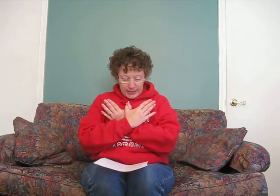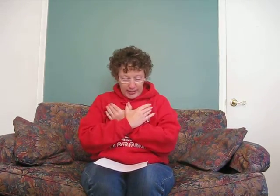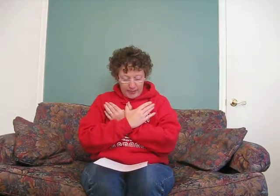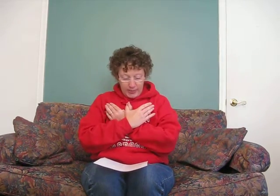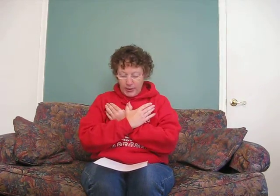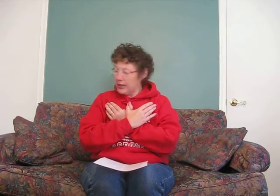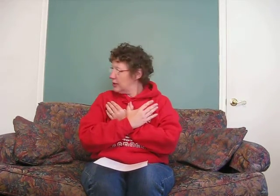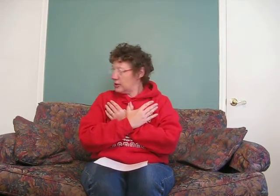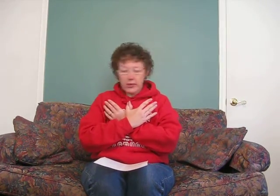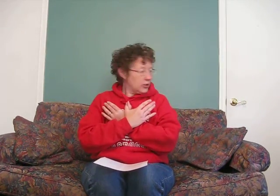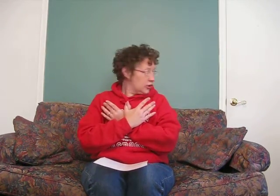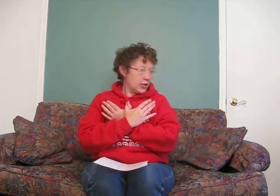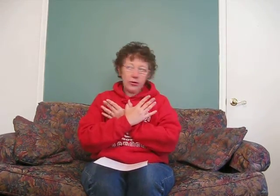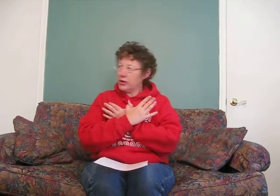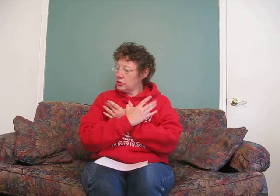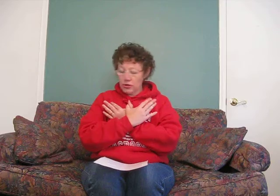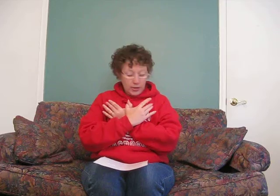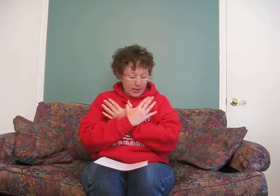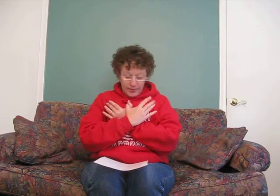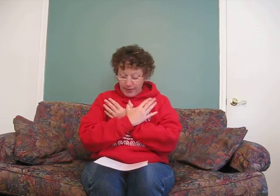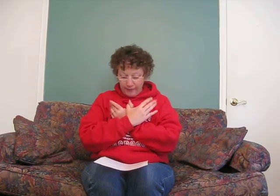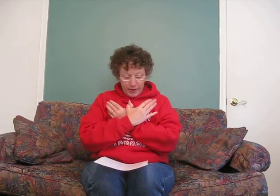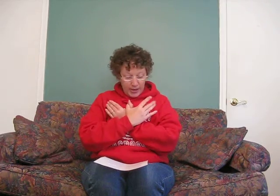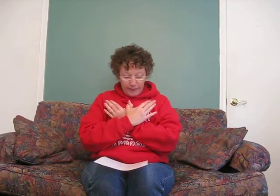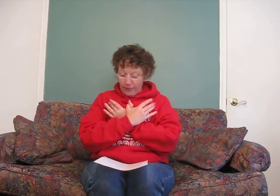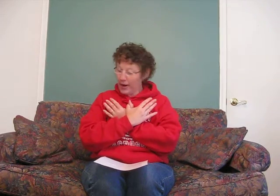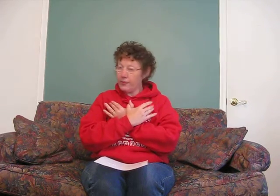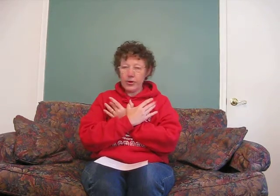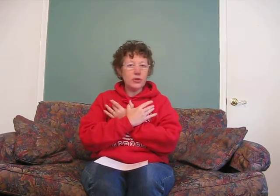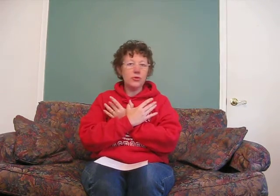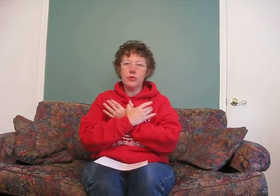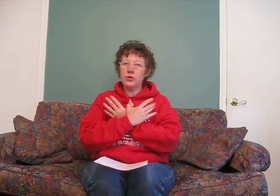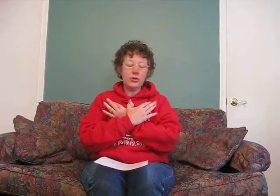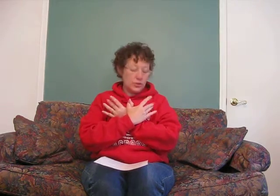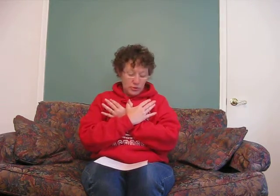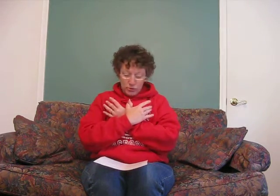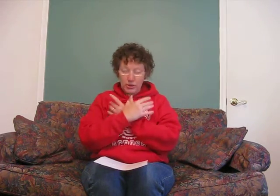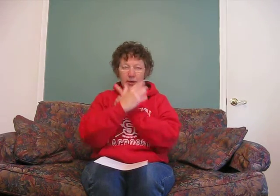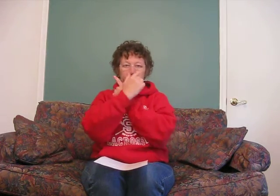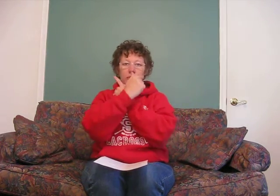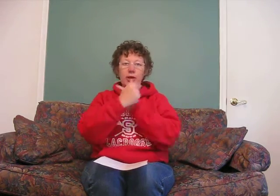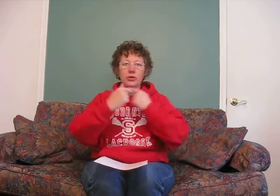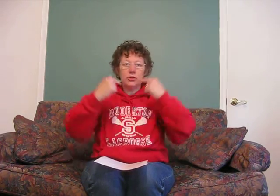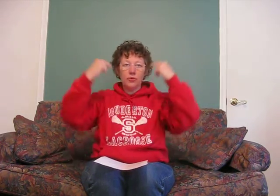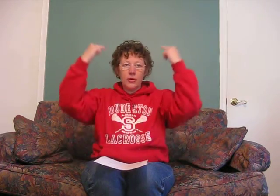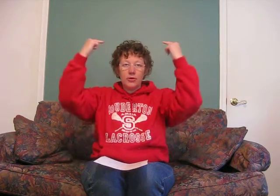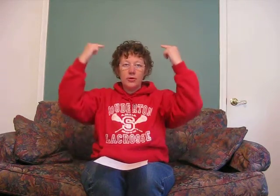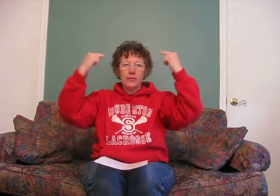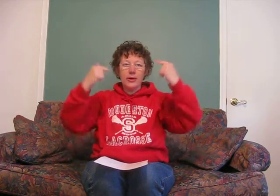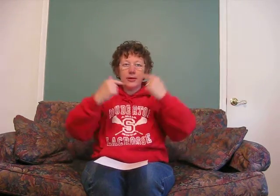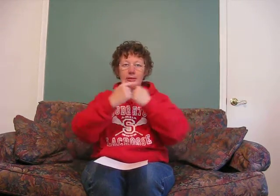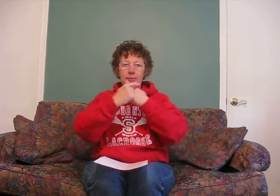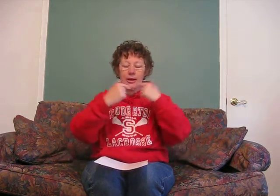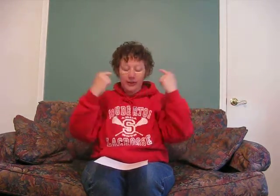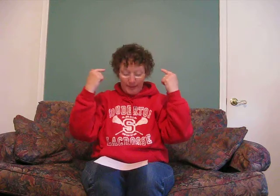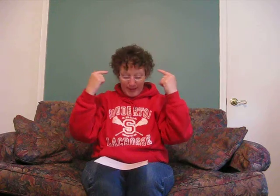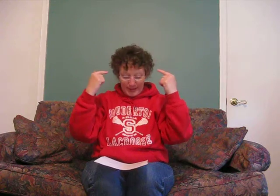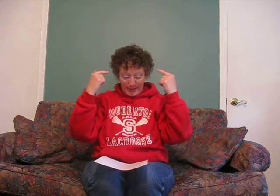them, and shake your head, do not be afraid, for I bring you good news of great joy. You're going to make a smiley face